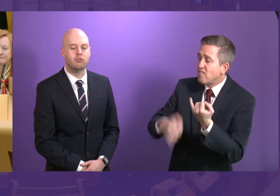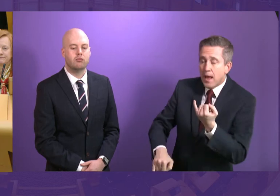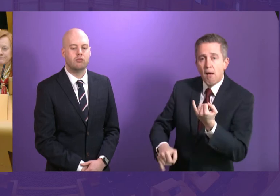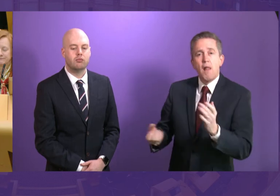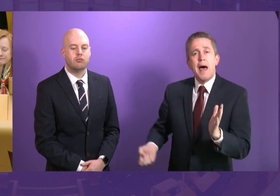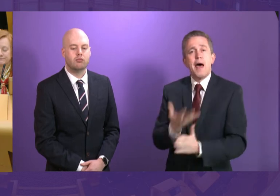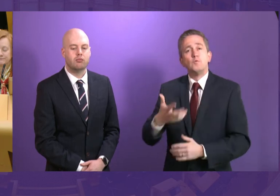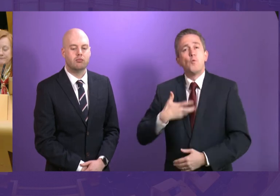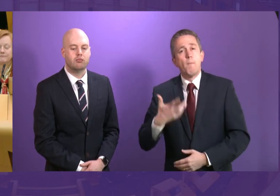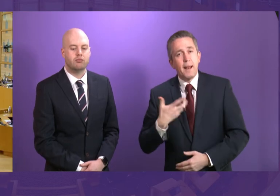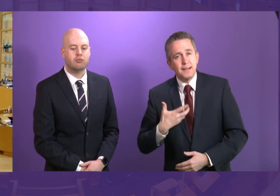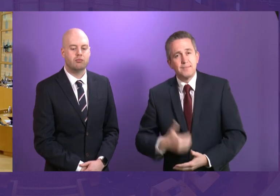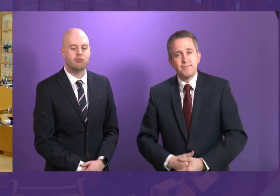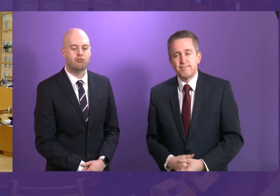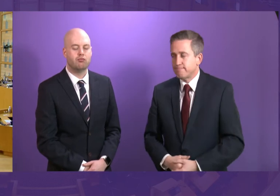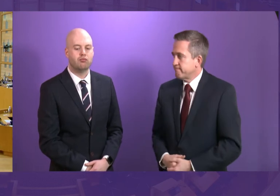those standards.